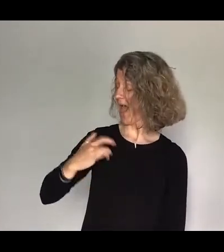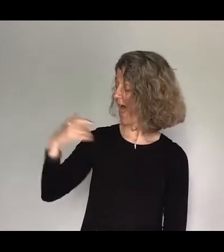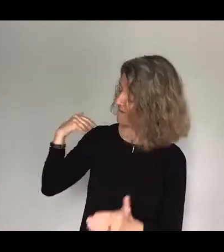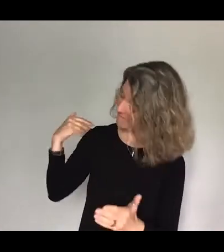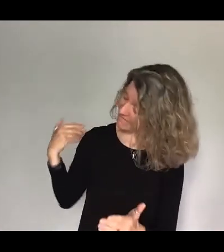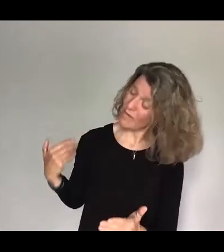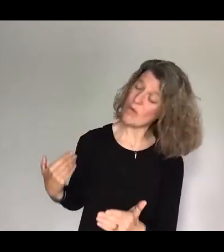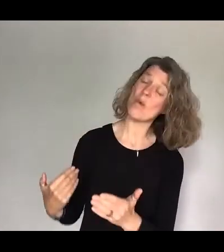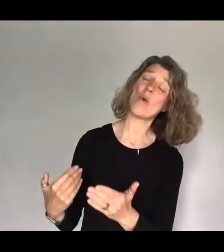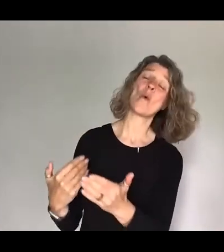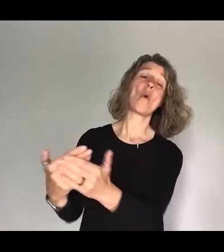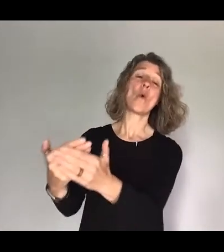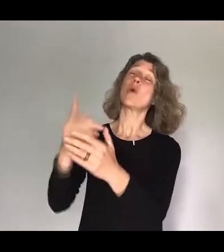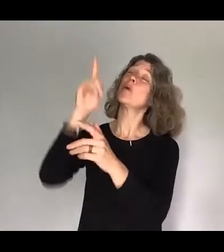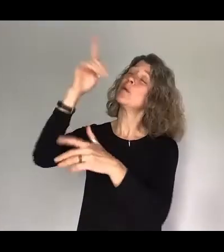so good